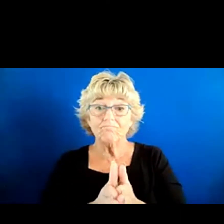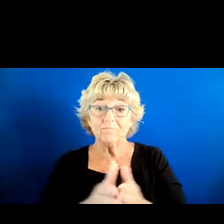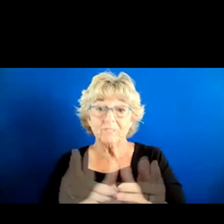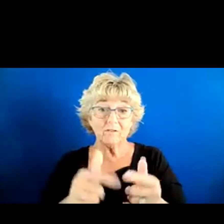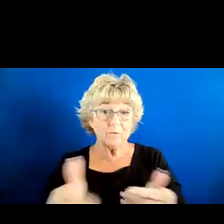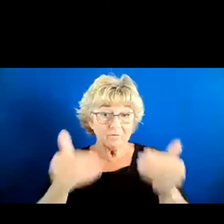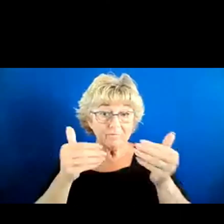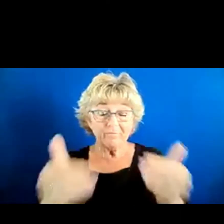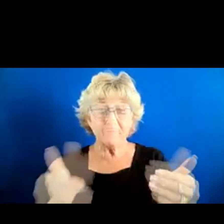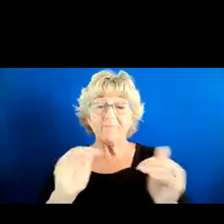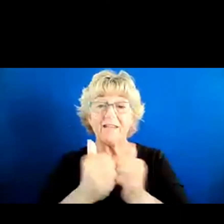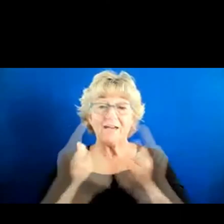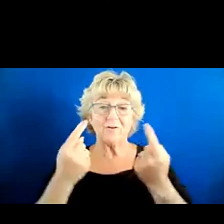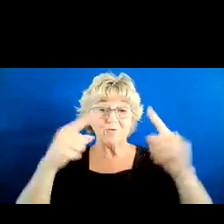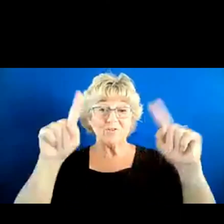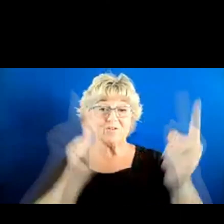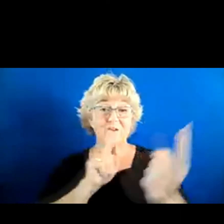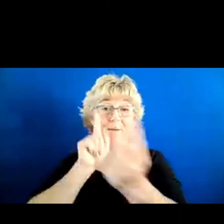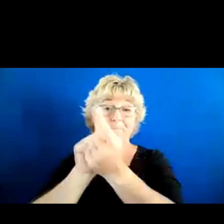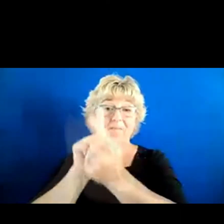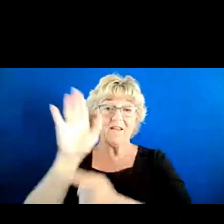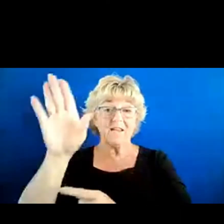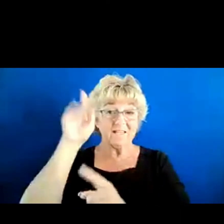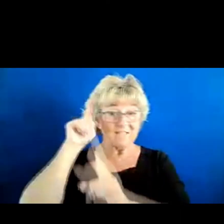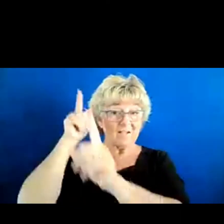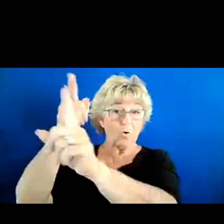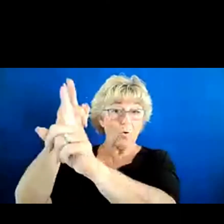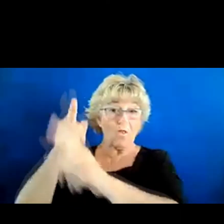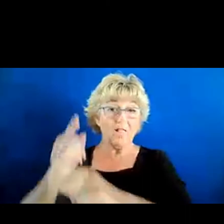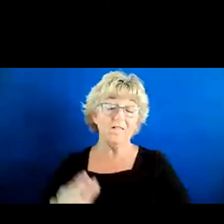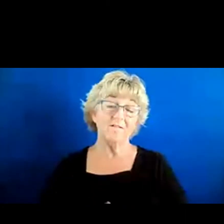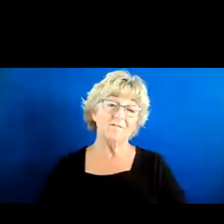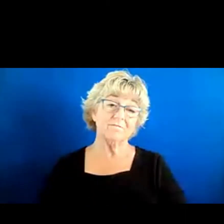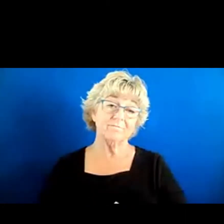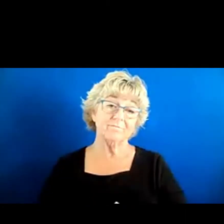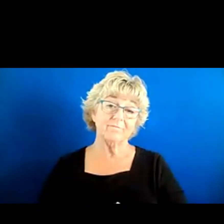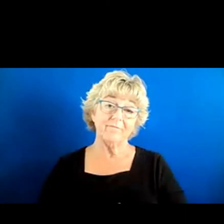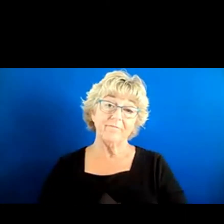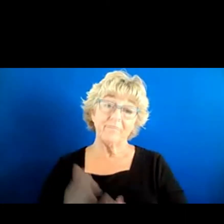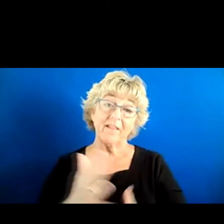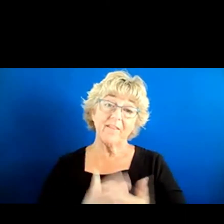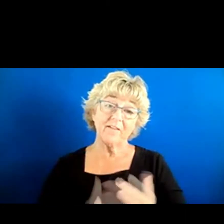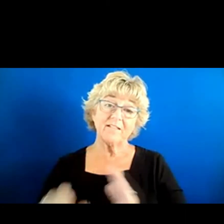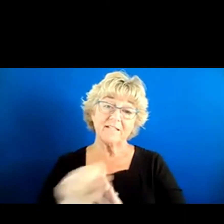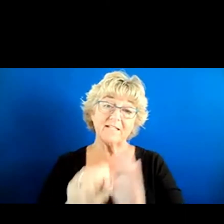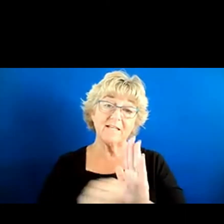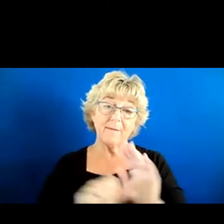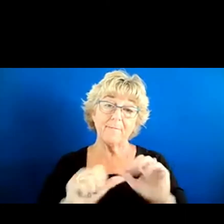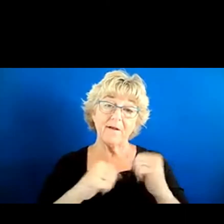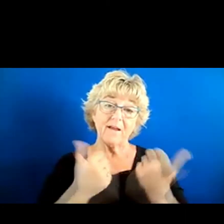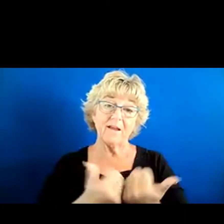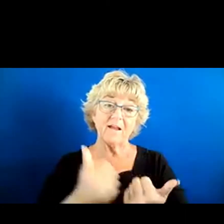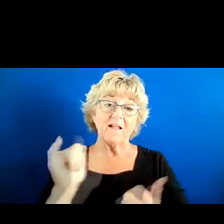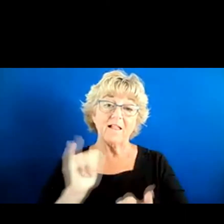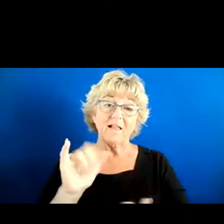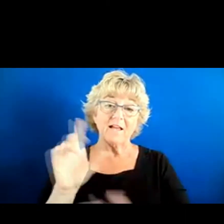out how to achieve that vision. And, you know, certainly there are state agencies like the Department of Rehabilitation that have